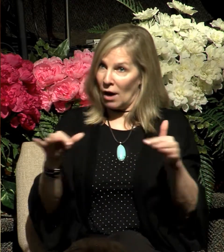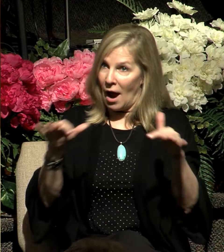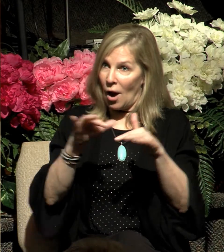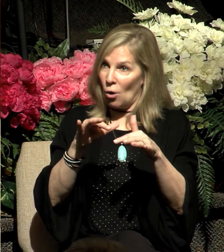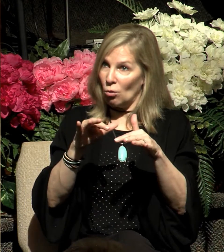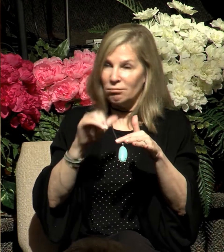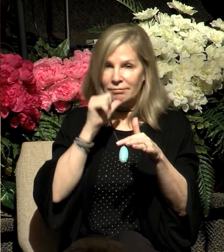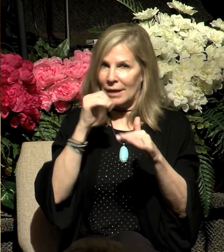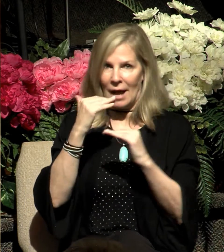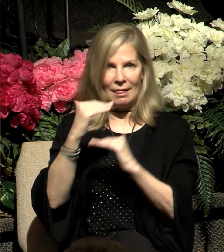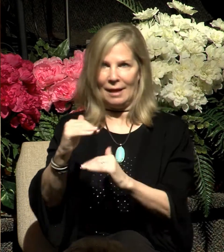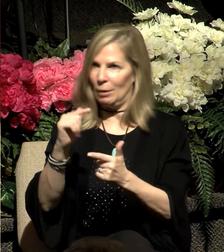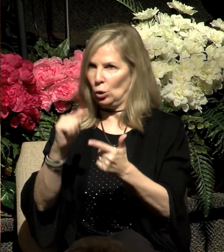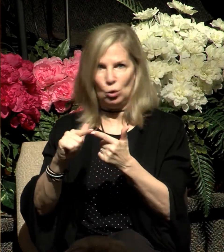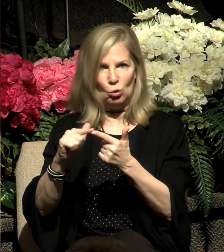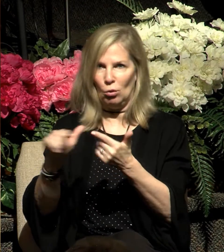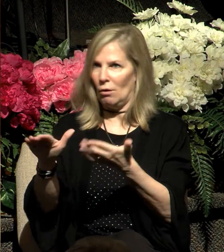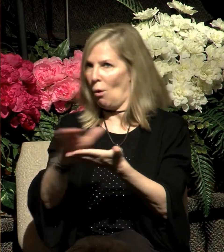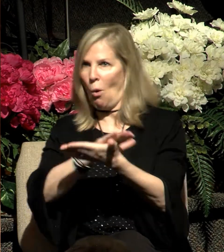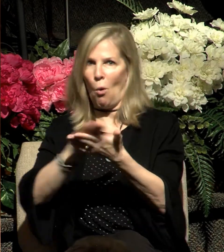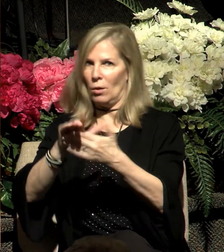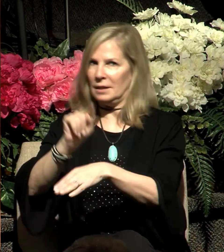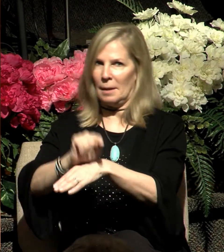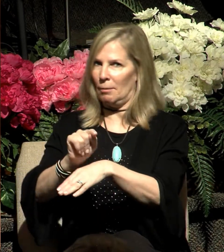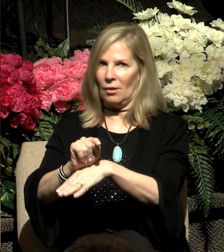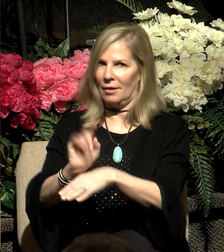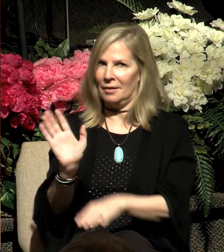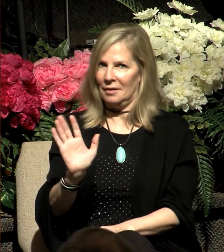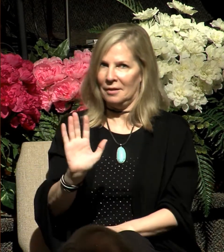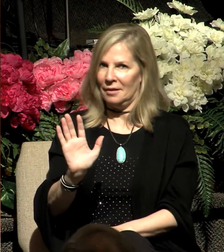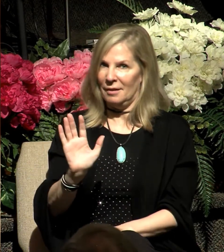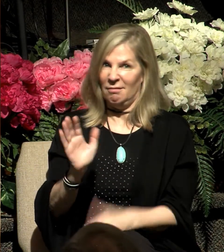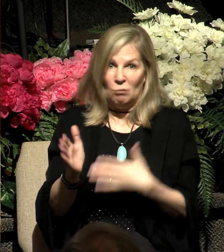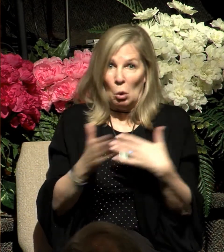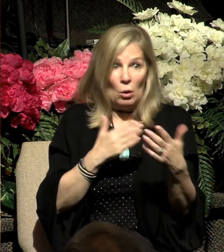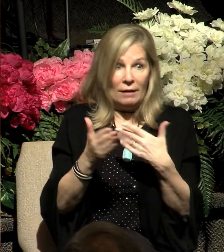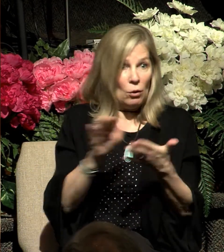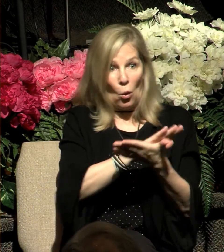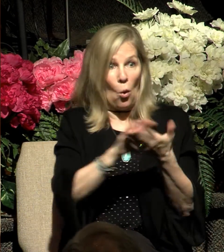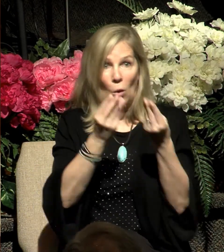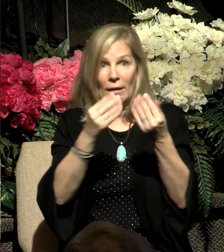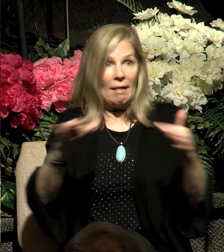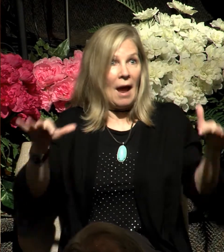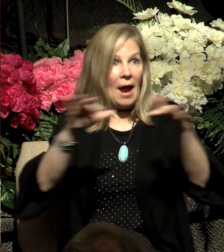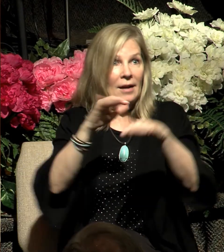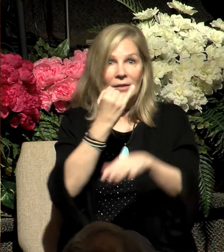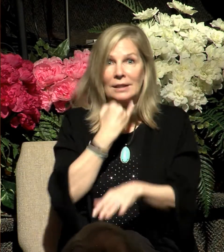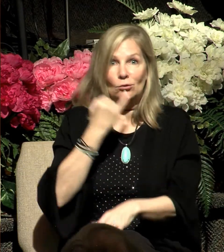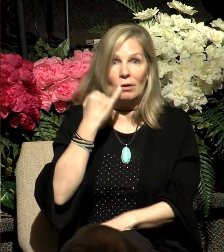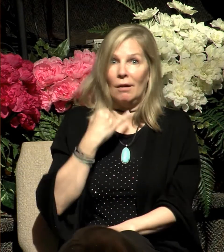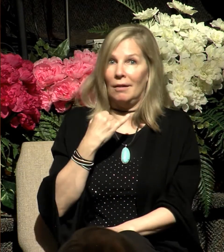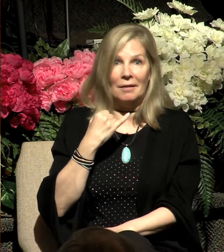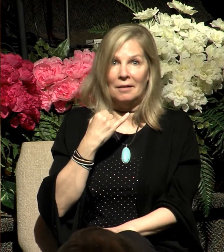limited to the holy temple or even the holy land of Israel. A place becomes holy